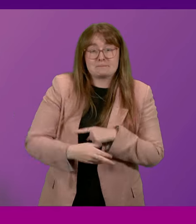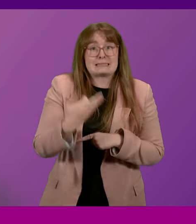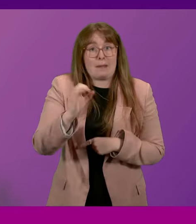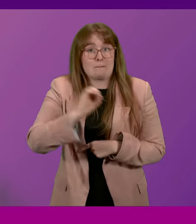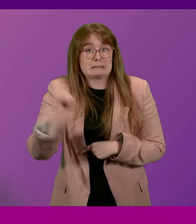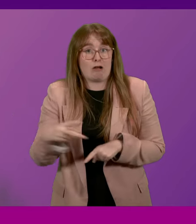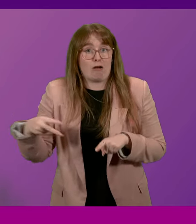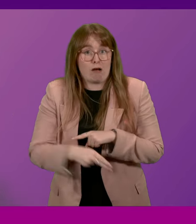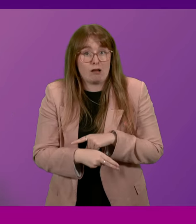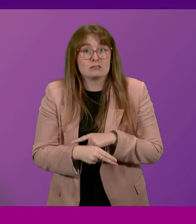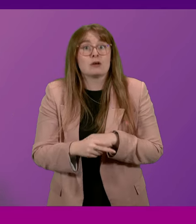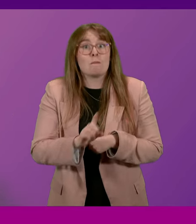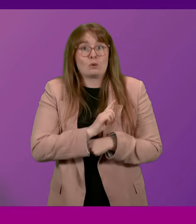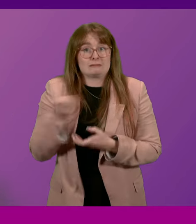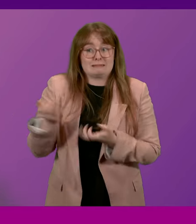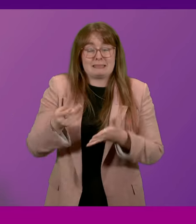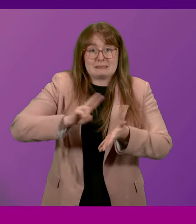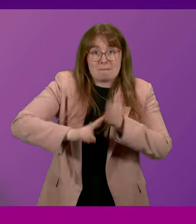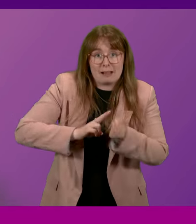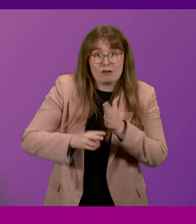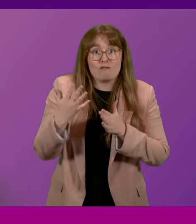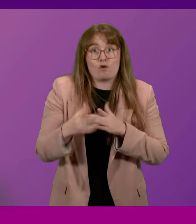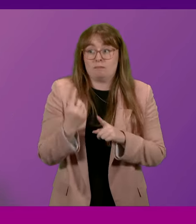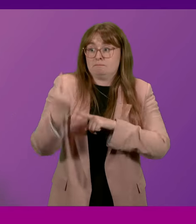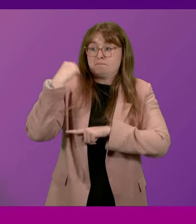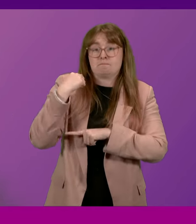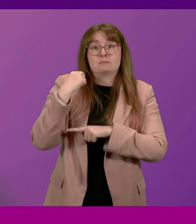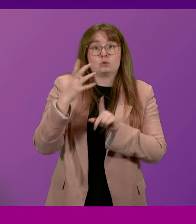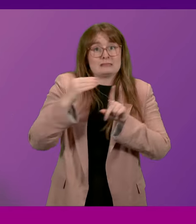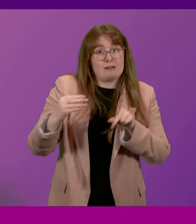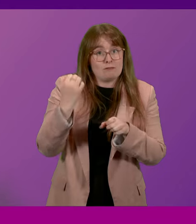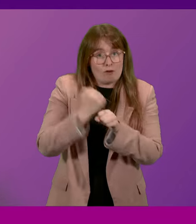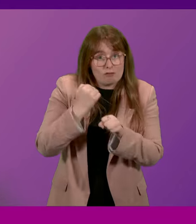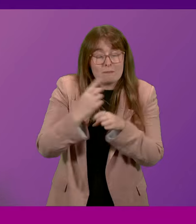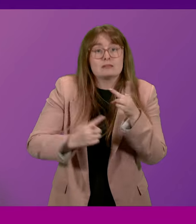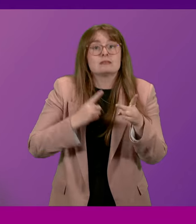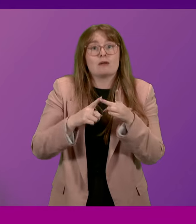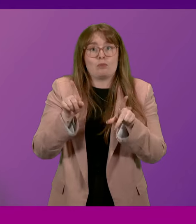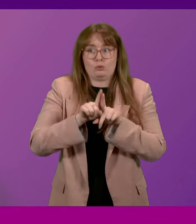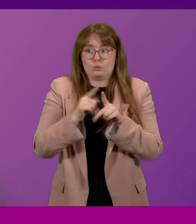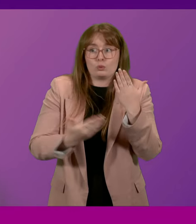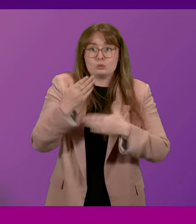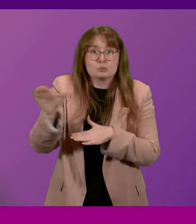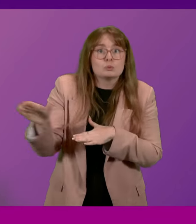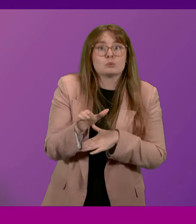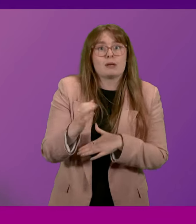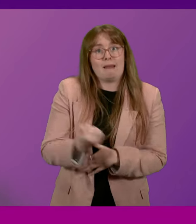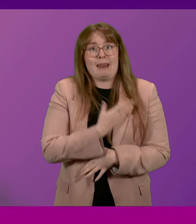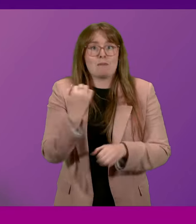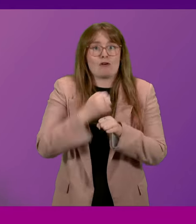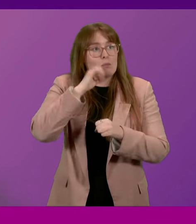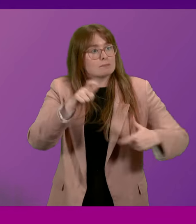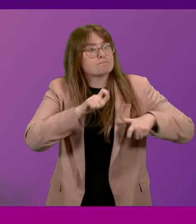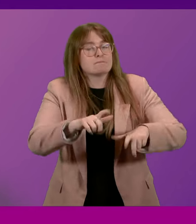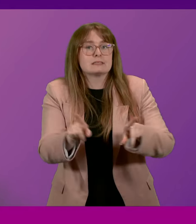under the current spending plans of the last Conservative Government and the incoming Labour Government that they're going to carry on with.